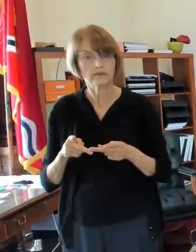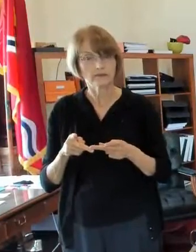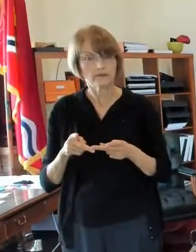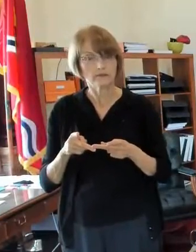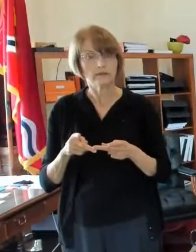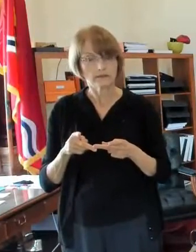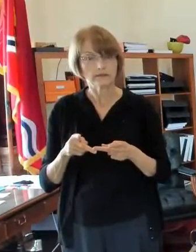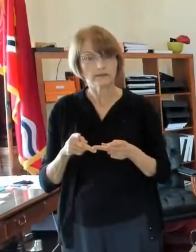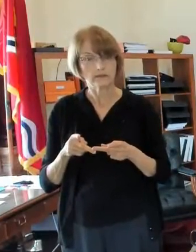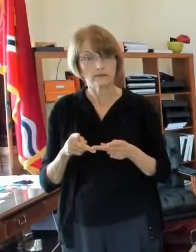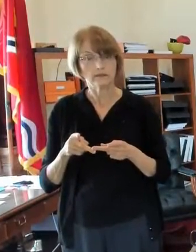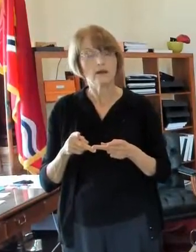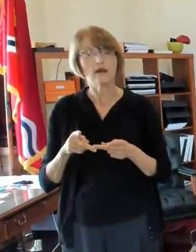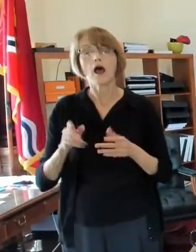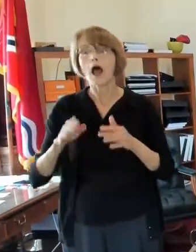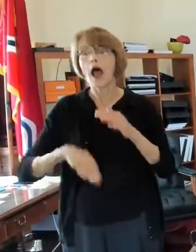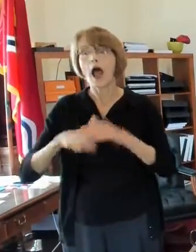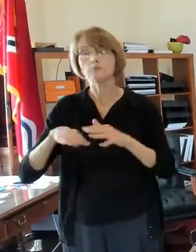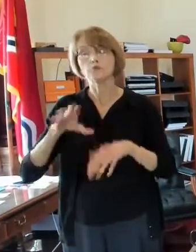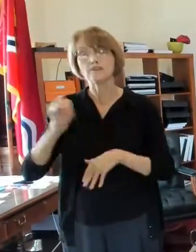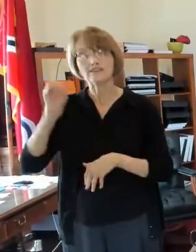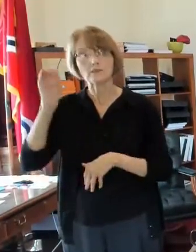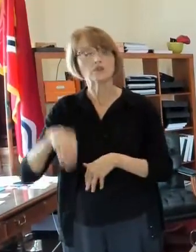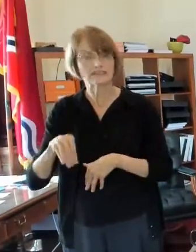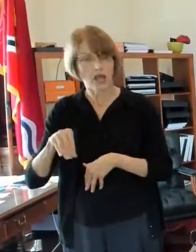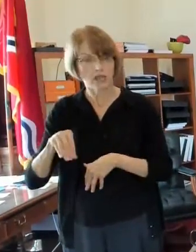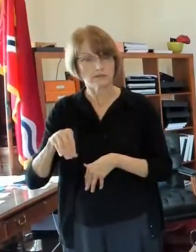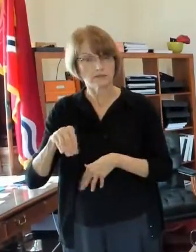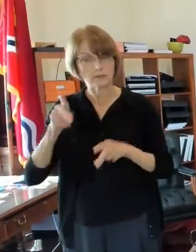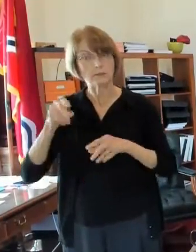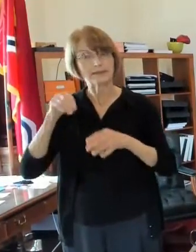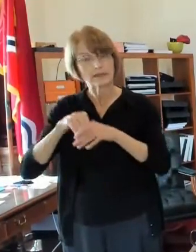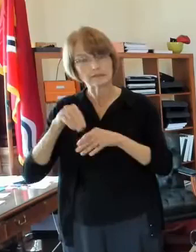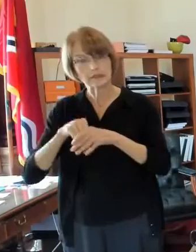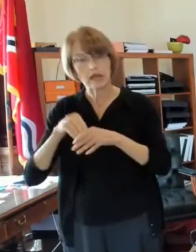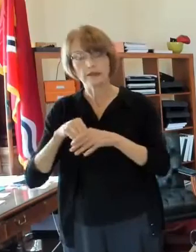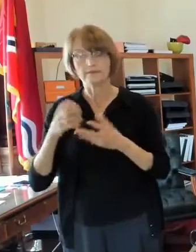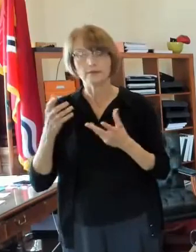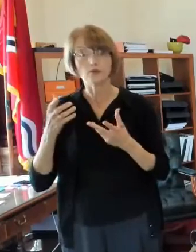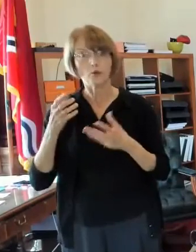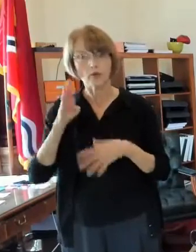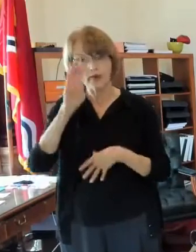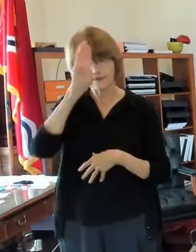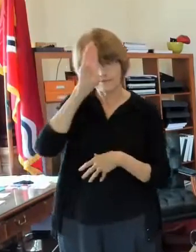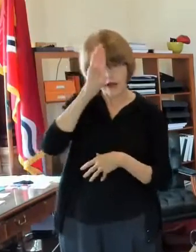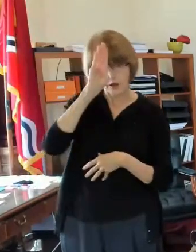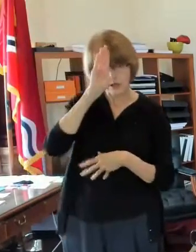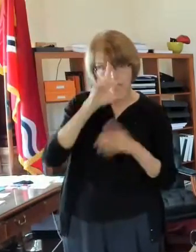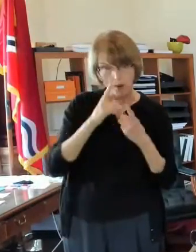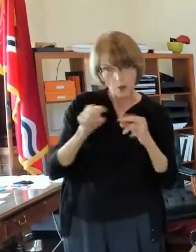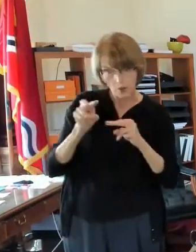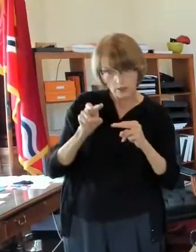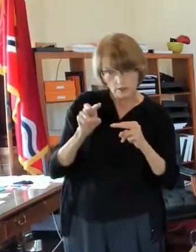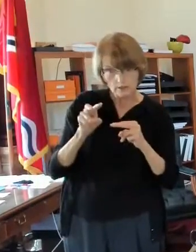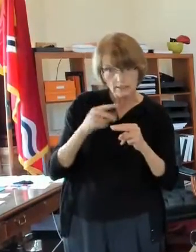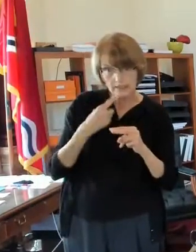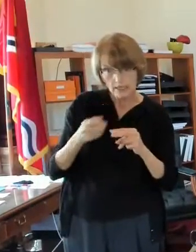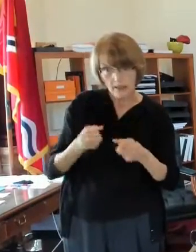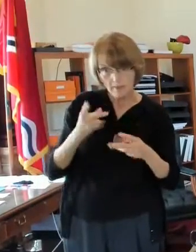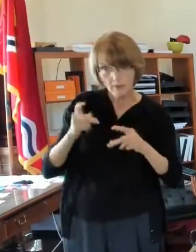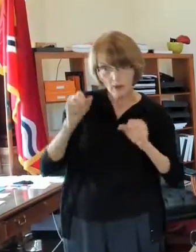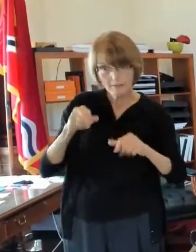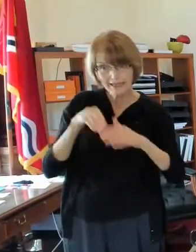have a 50 capacity so whatever their permitted capacity is their fire rated capacity they can only have half of that